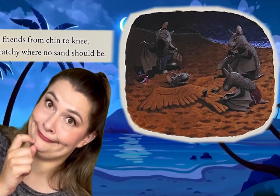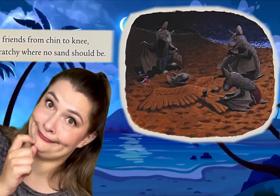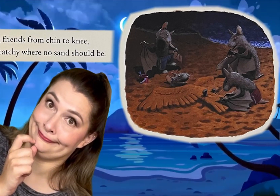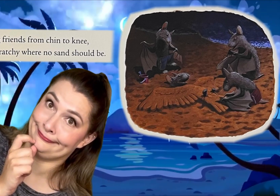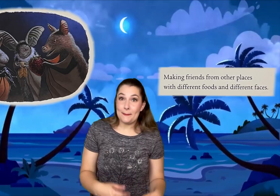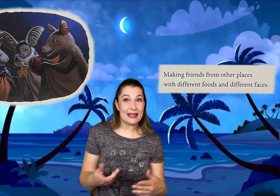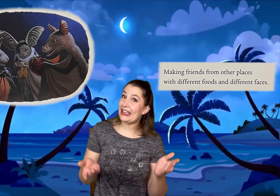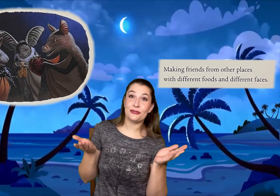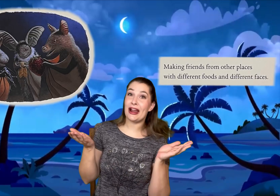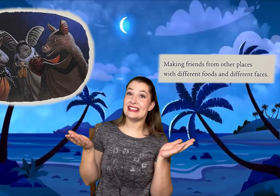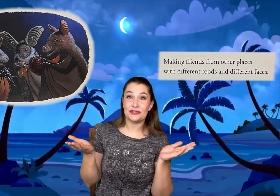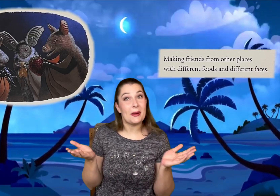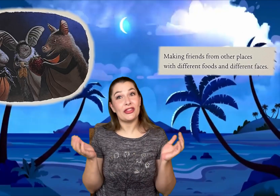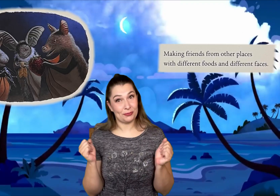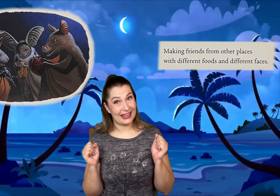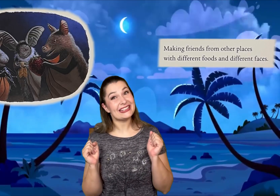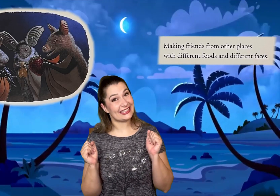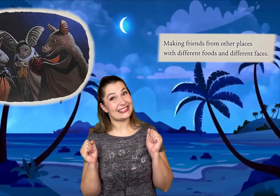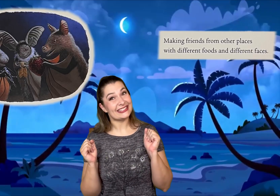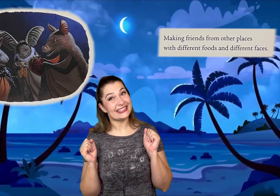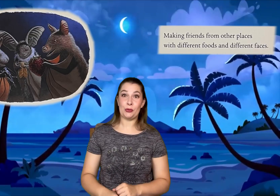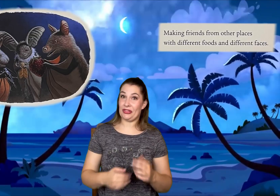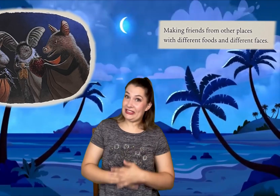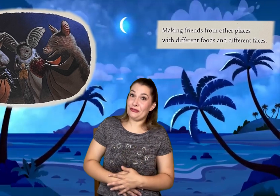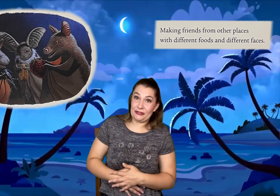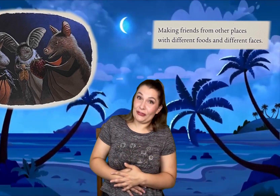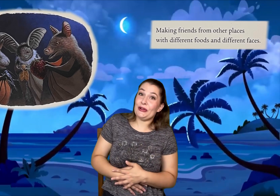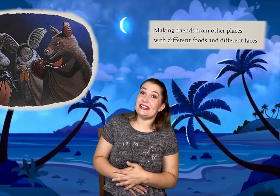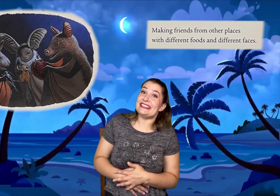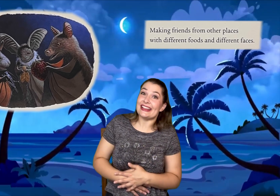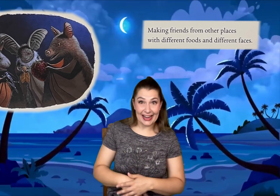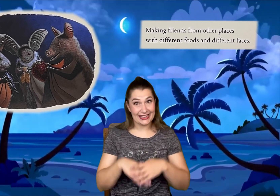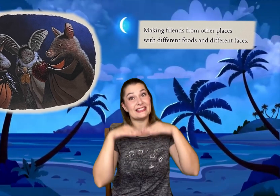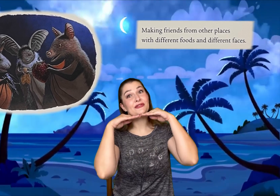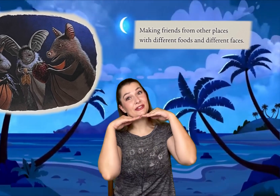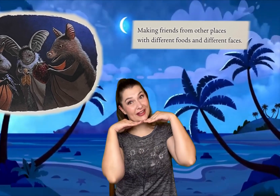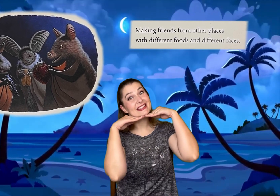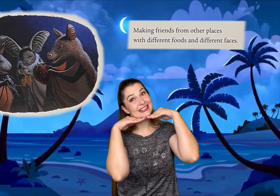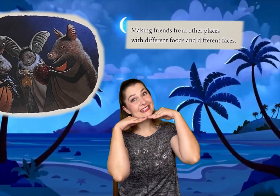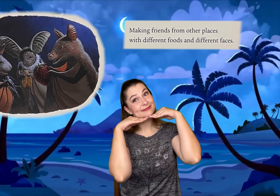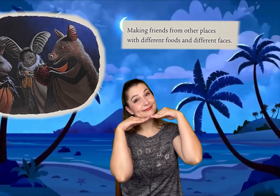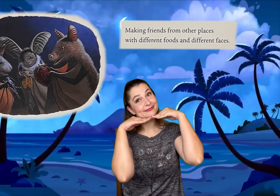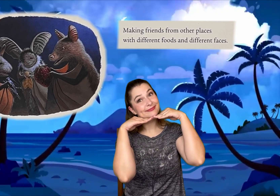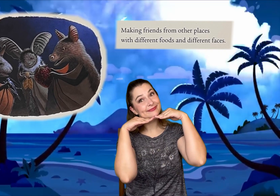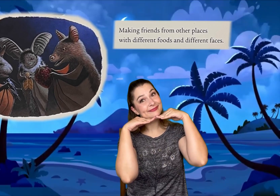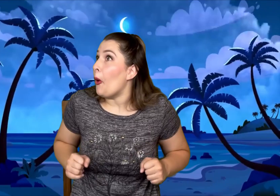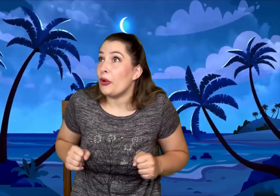Making friends from other places! Make different foods and different faces! Or